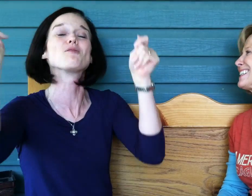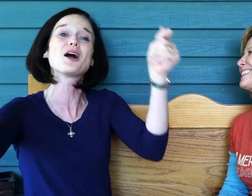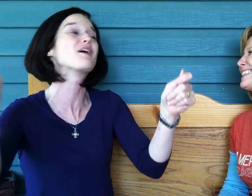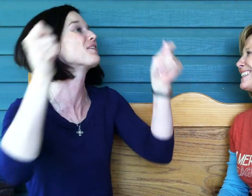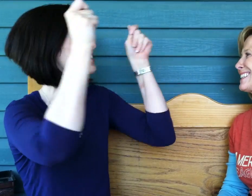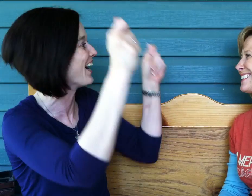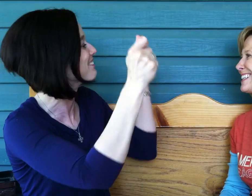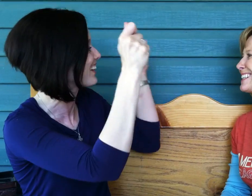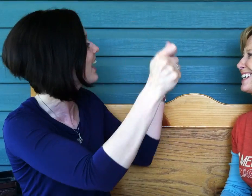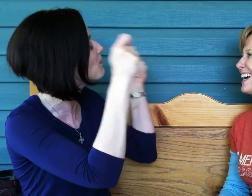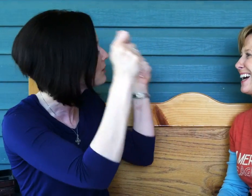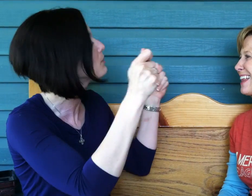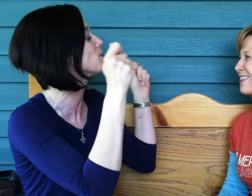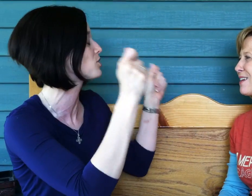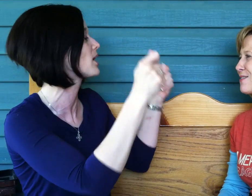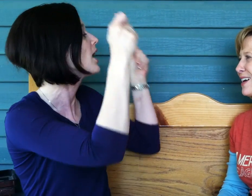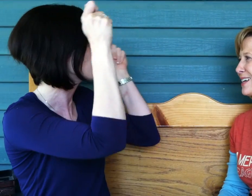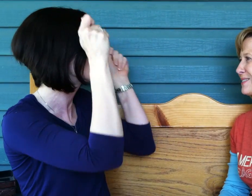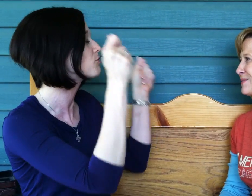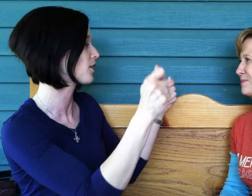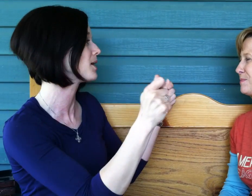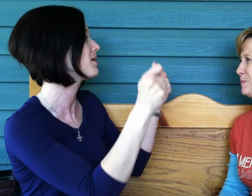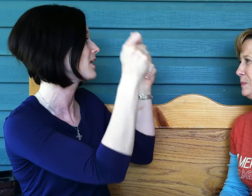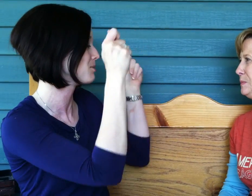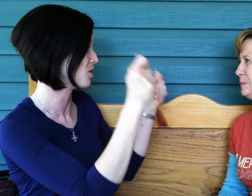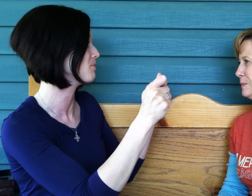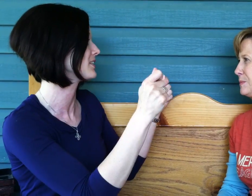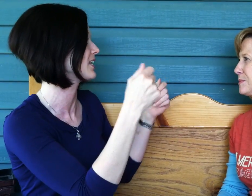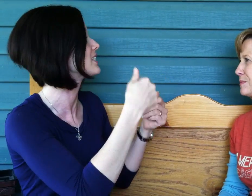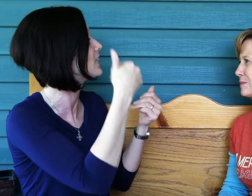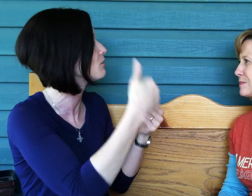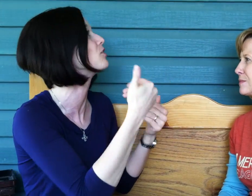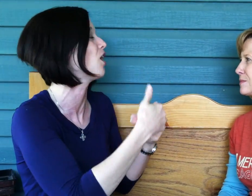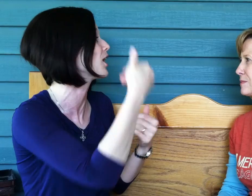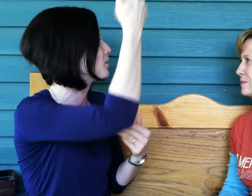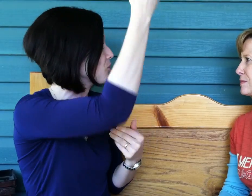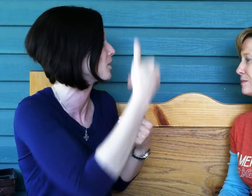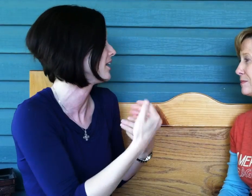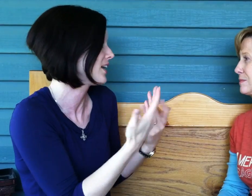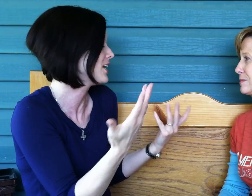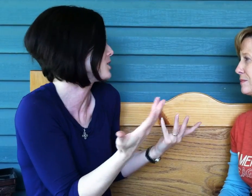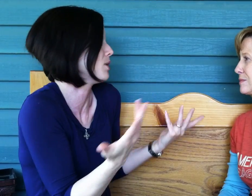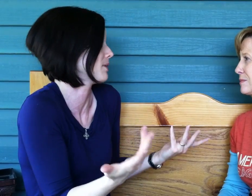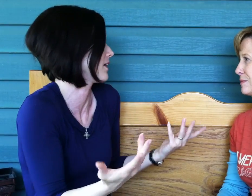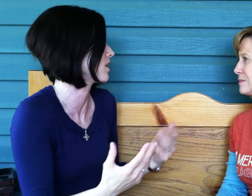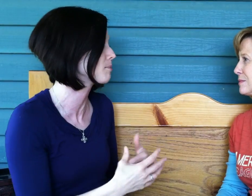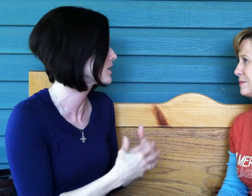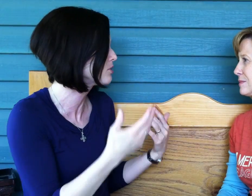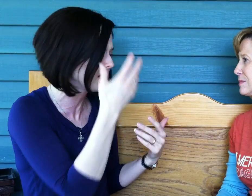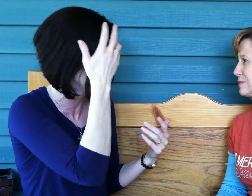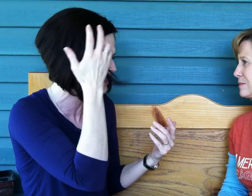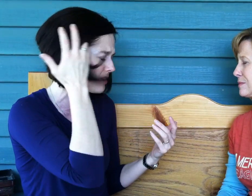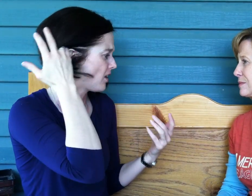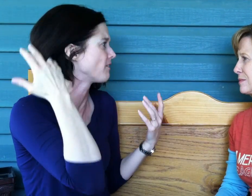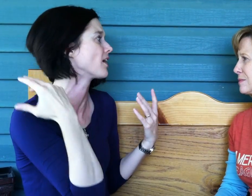you walk around with your life like that and really what you're doing is to frame the moment and to give God glory. He's the one making the art because really in the midst of all of our